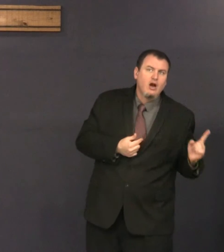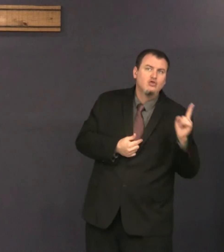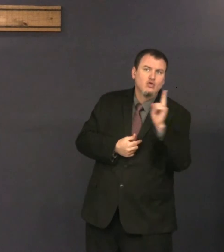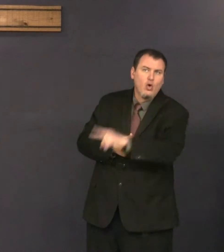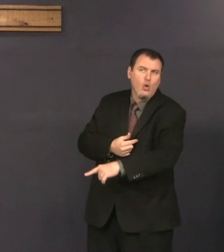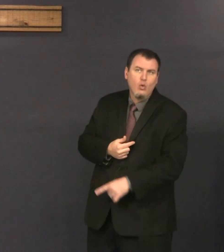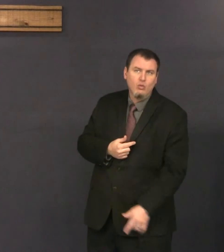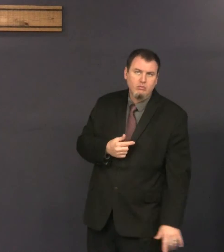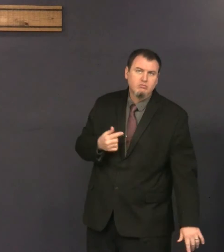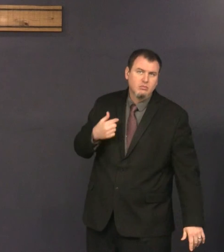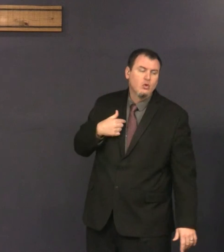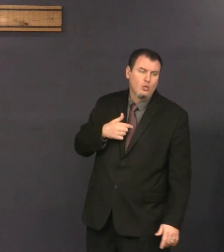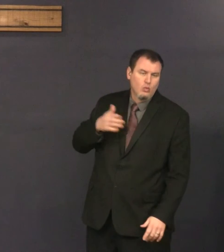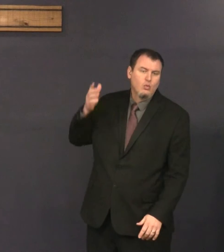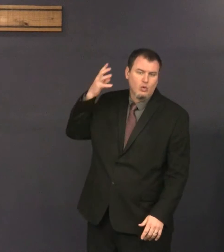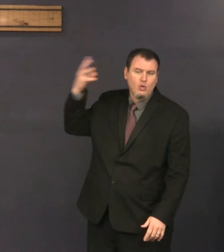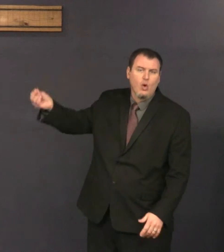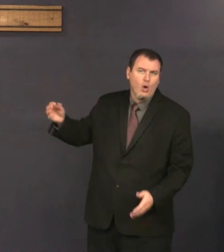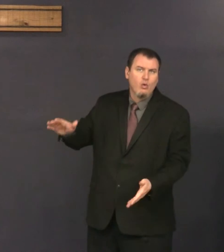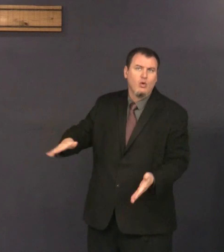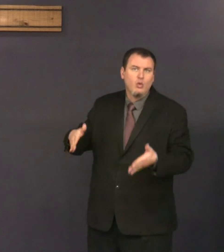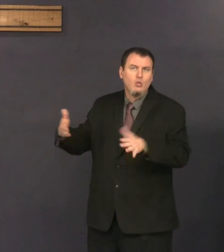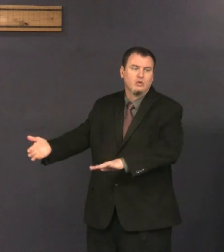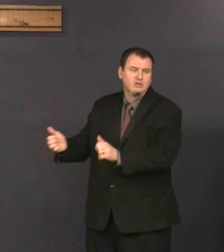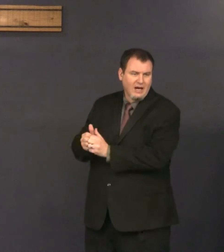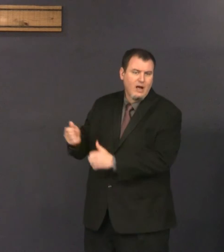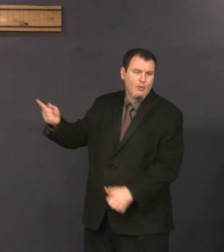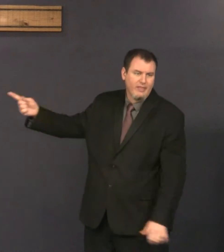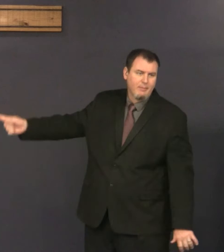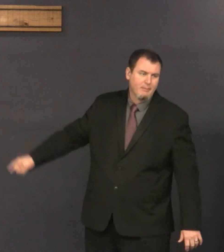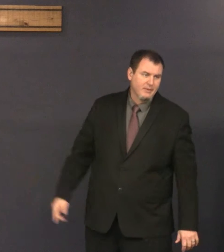let us also go, that we may die with him.